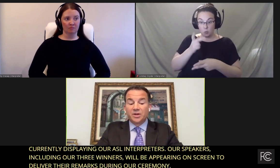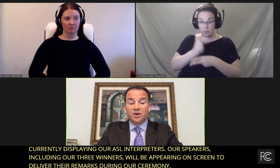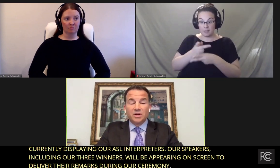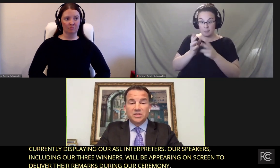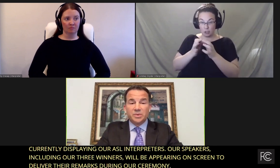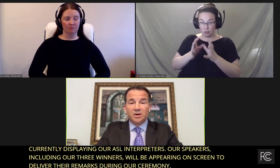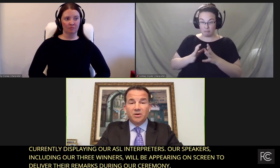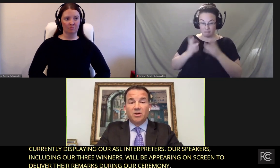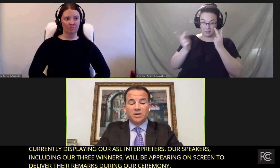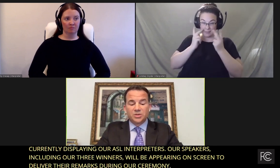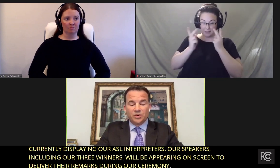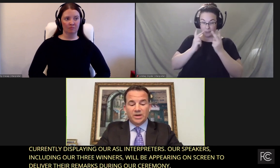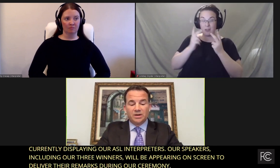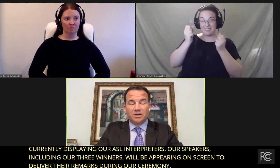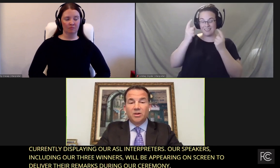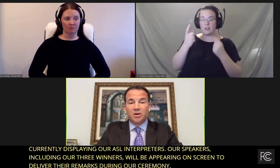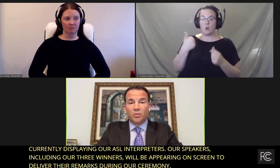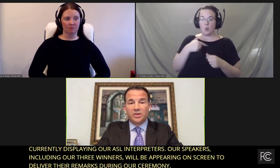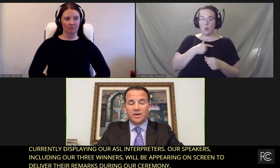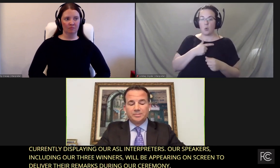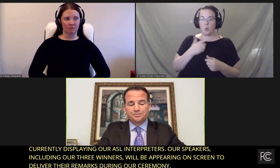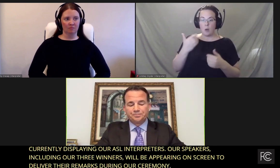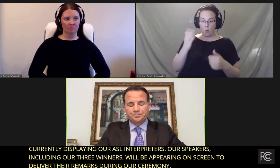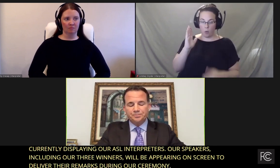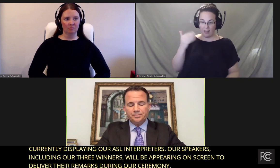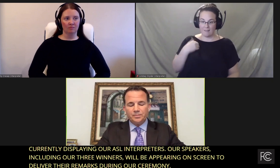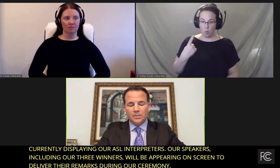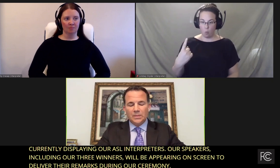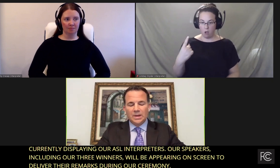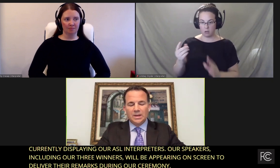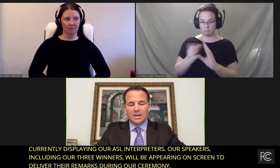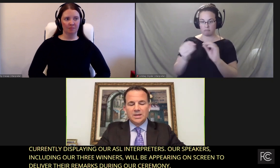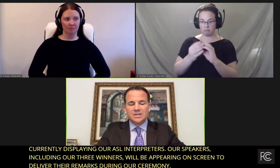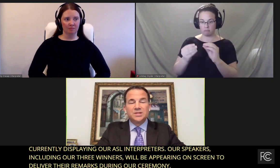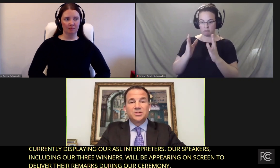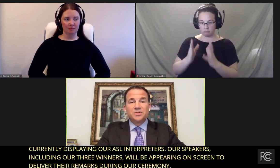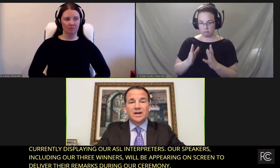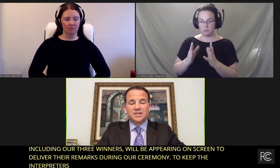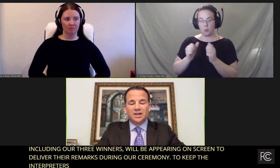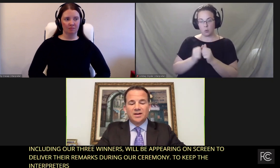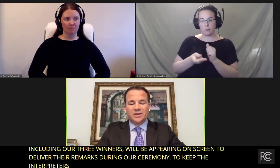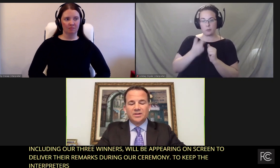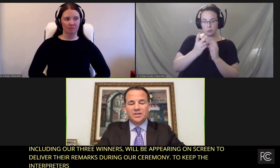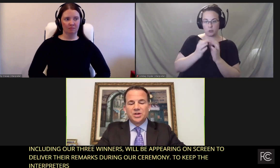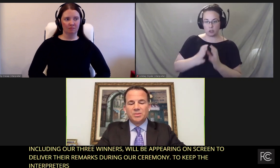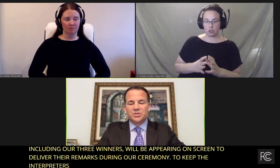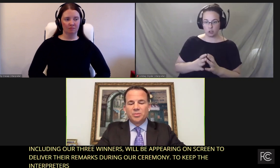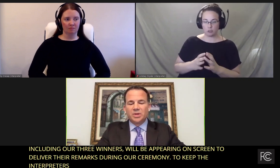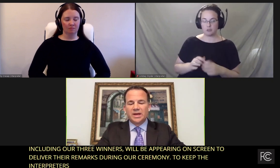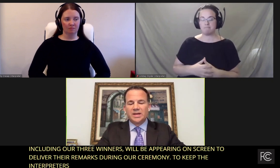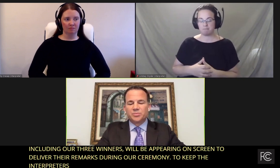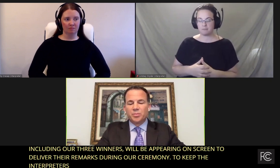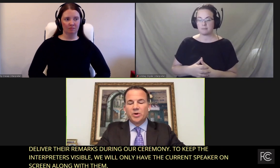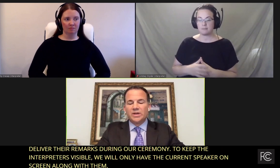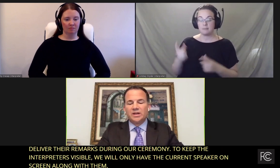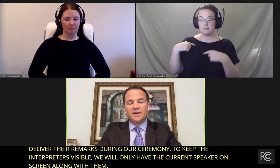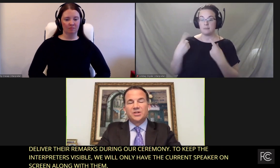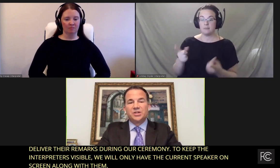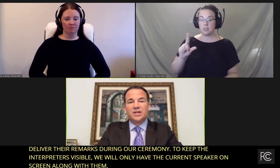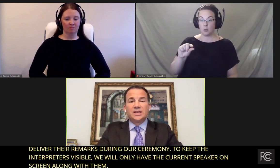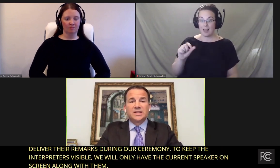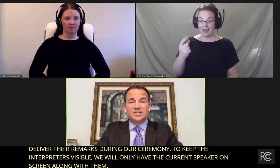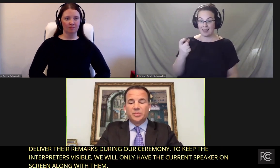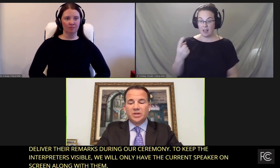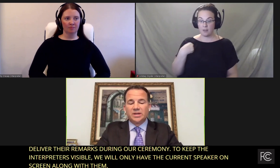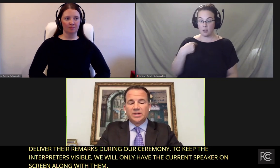will only have the current speaker on screen along with them. Since 2011, the Chairman's AAA has promoted